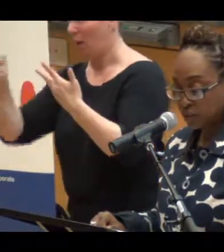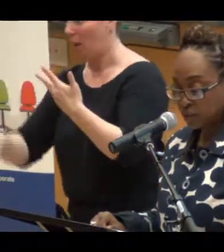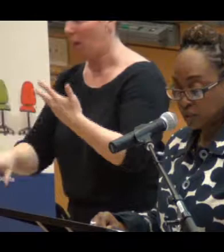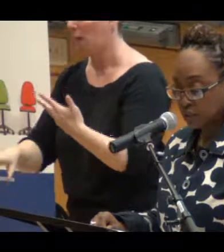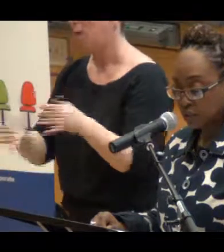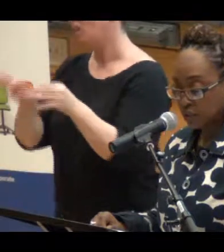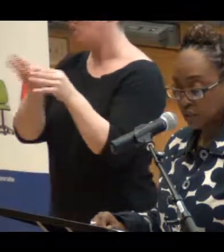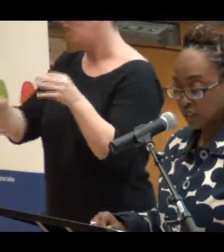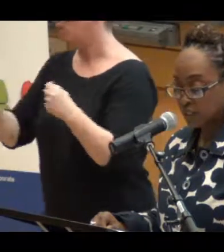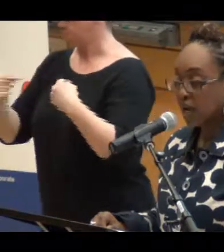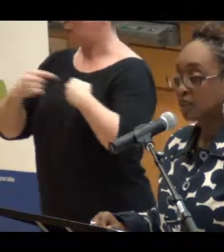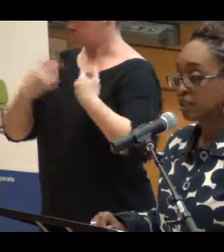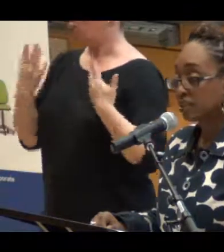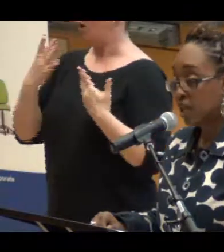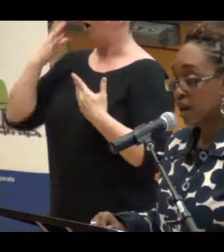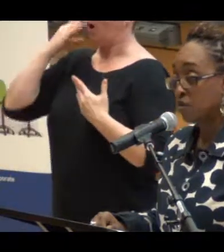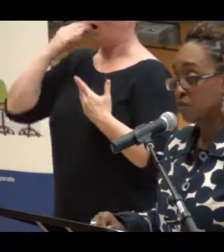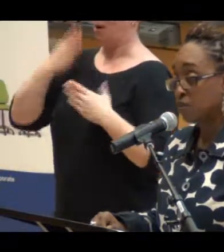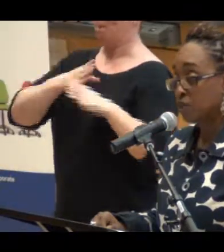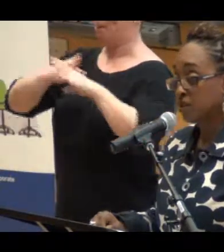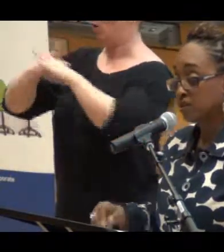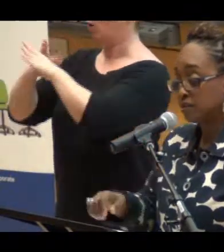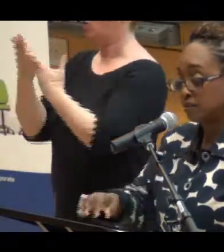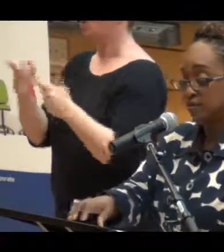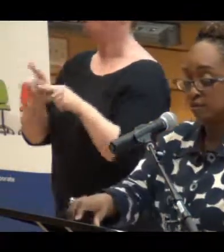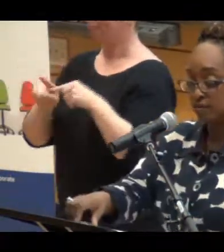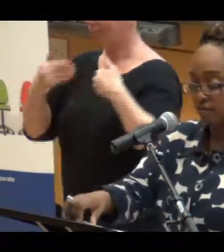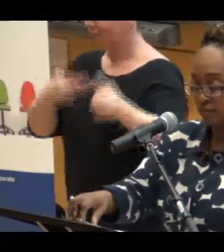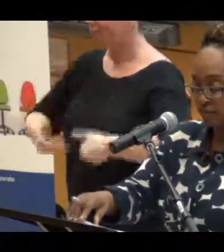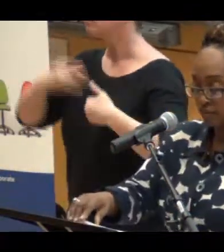experienced barriers in the workplace as a black woman.